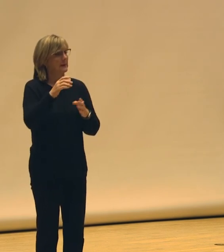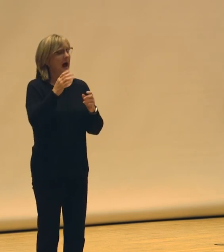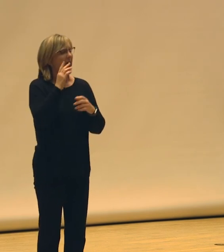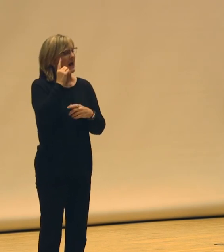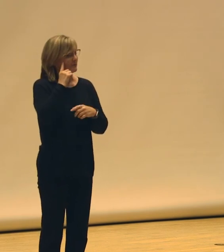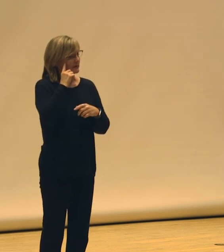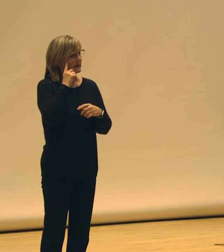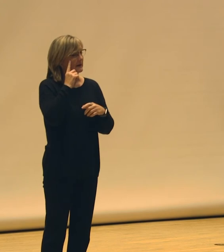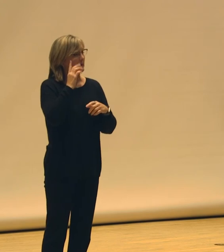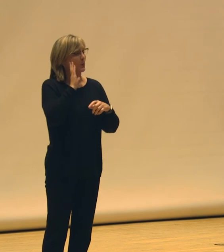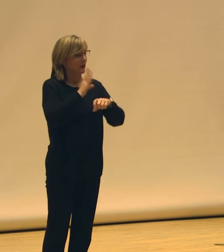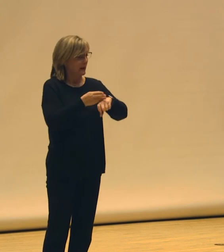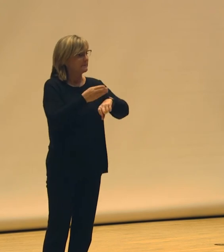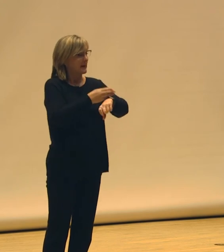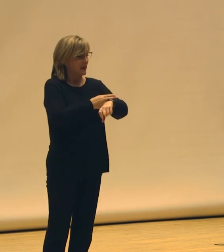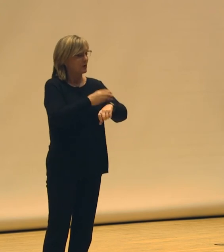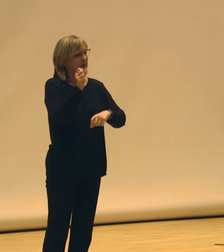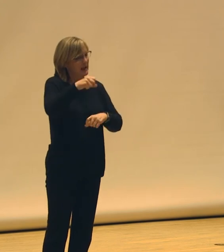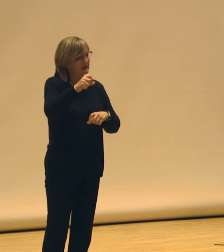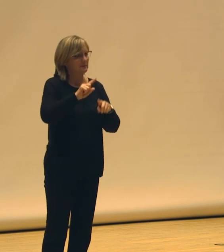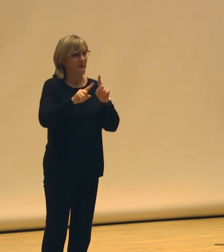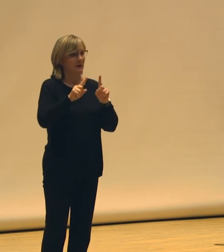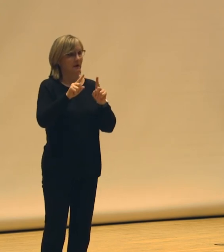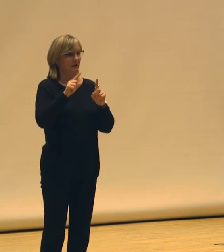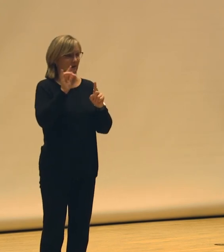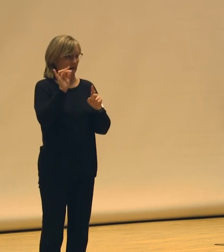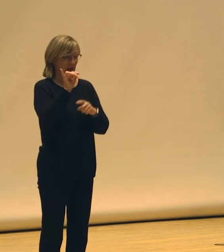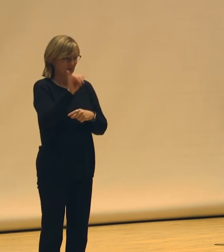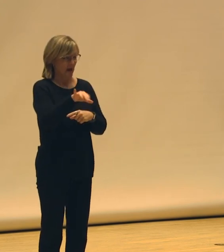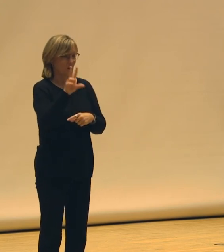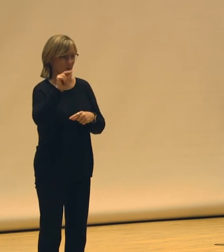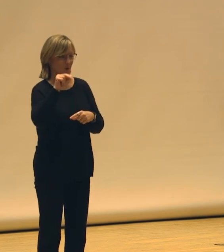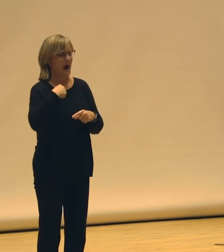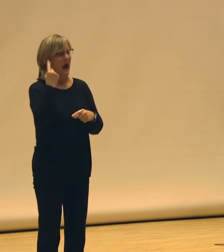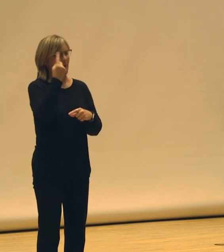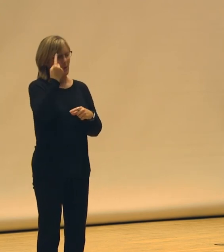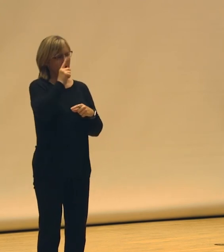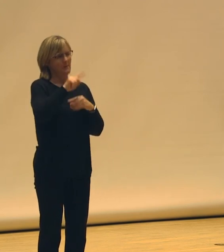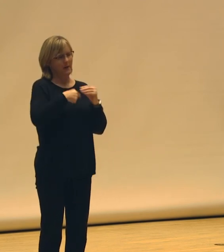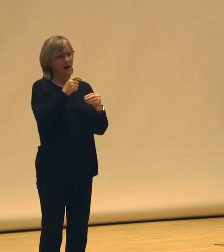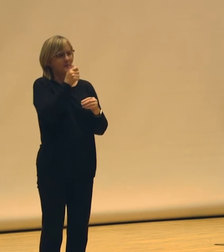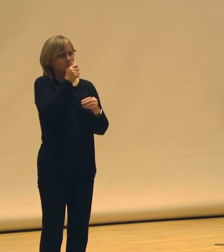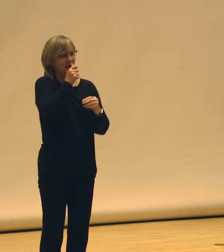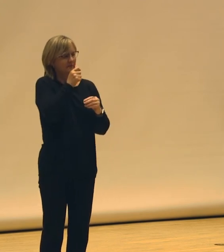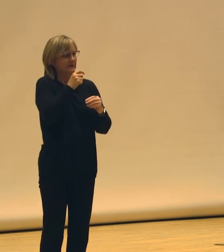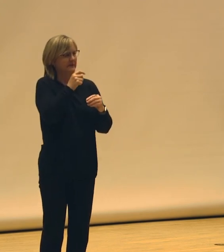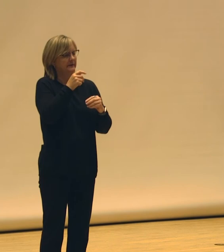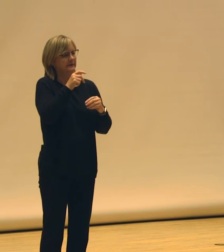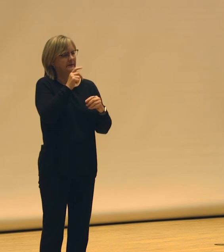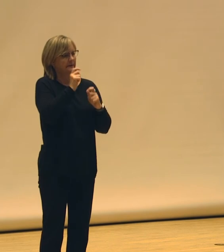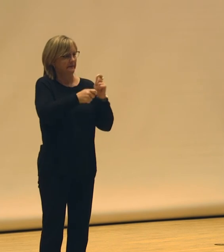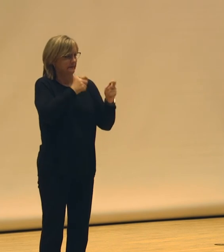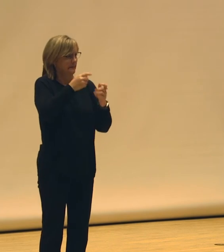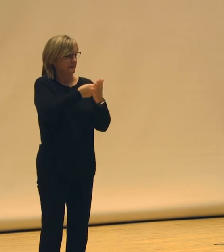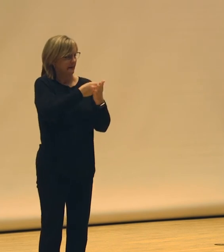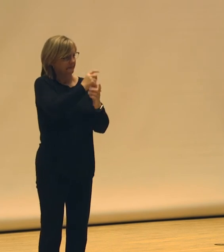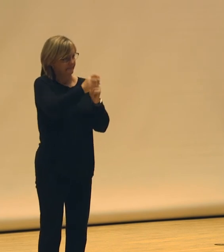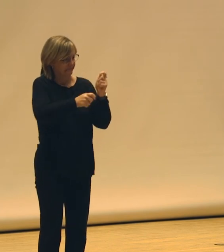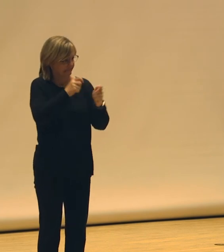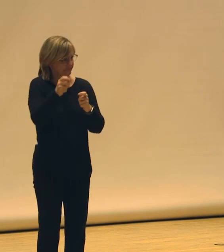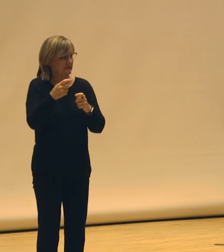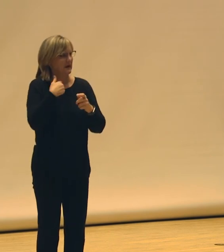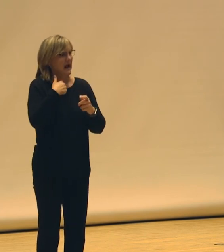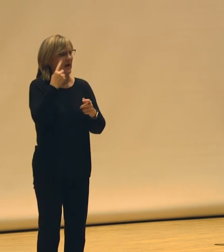better, but I don't think it'll get there. I wonder about private philanthropy. I think private philanthropy, some